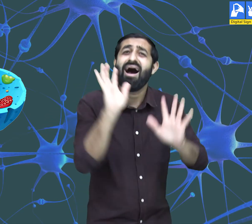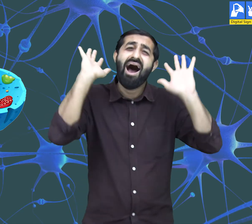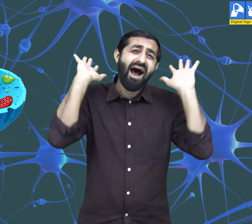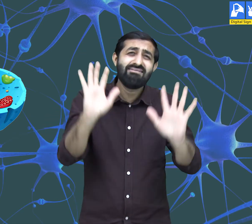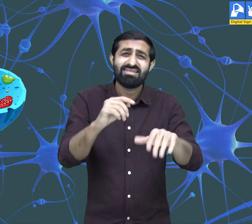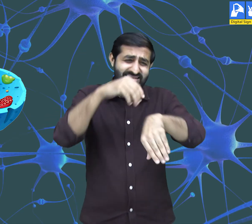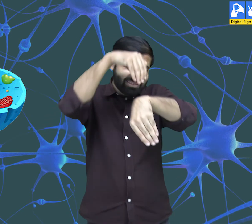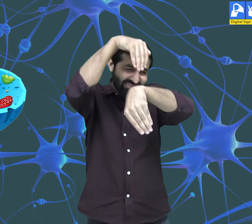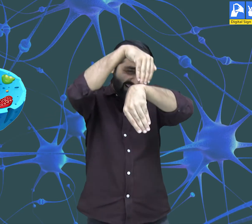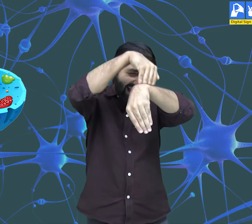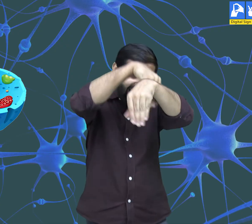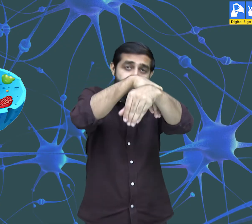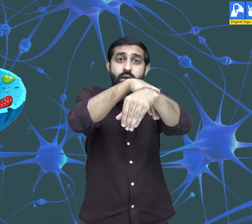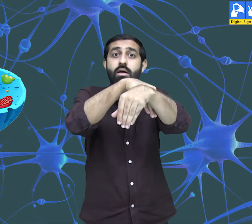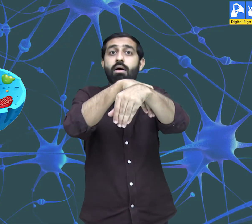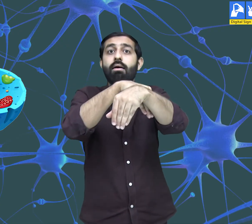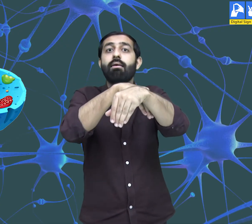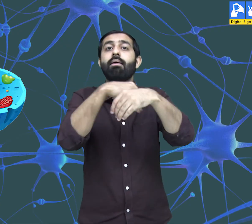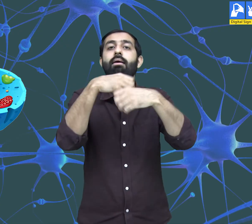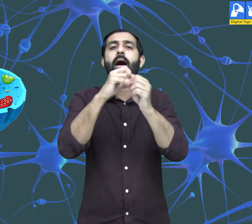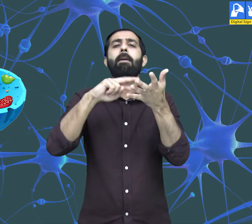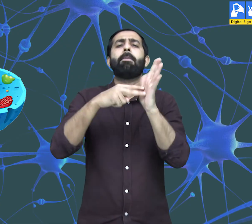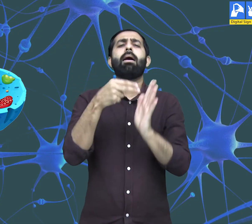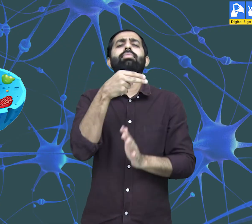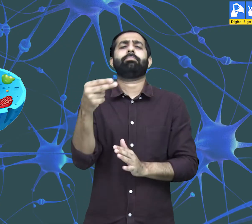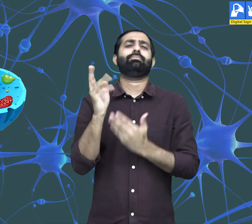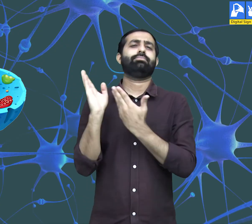The human body is composed of trillions of cells.